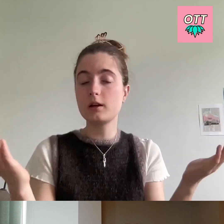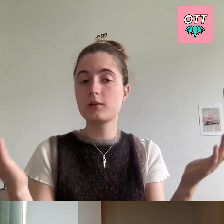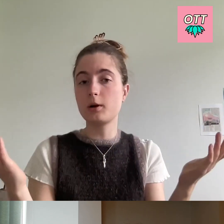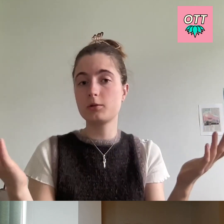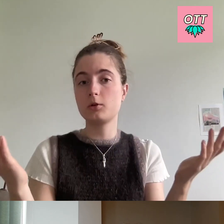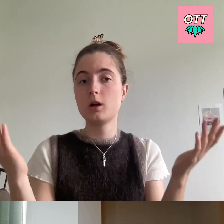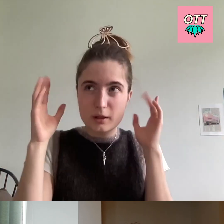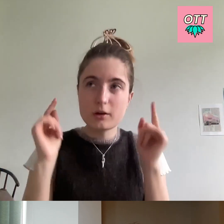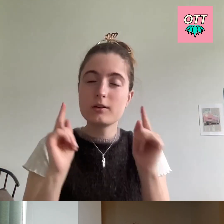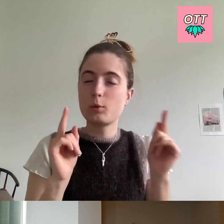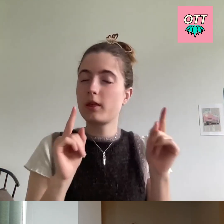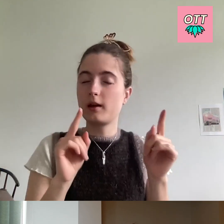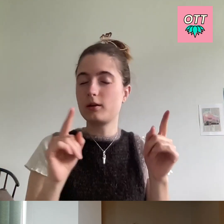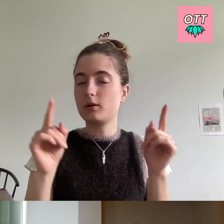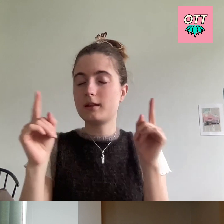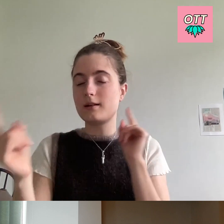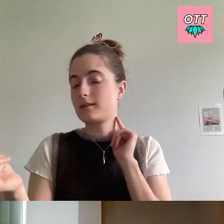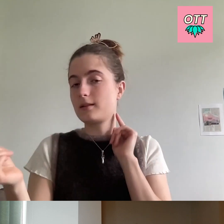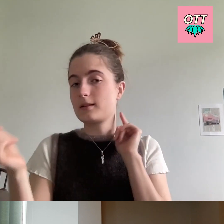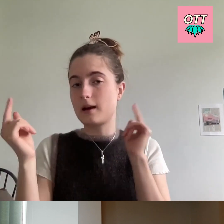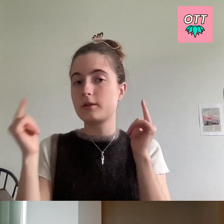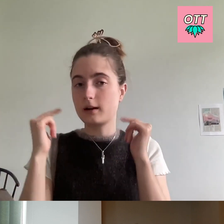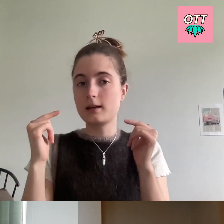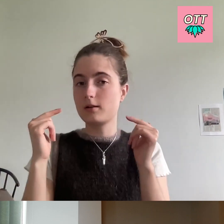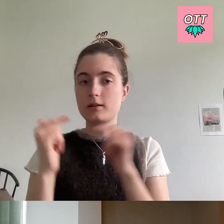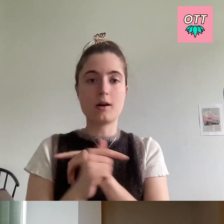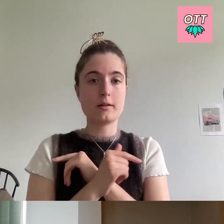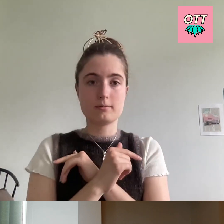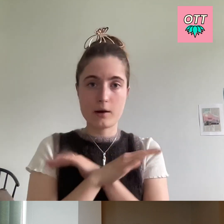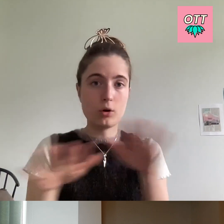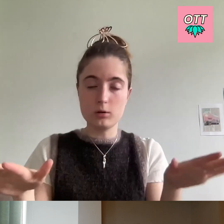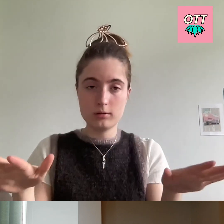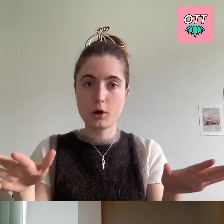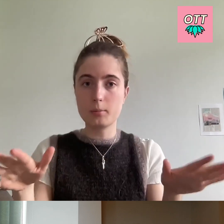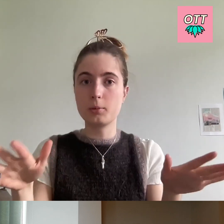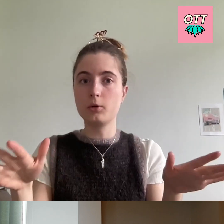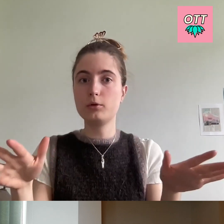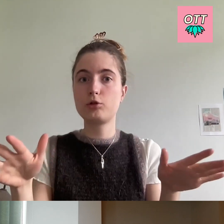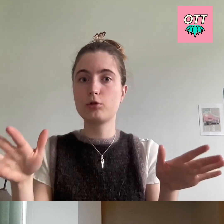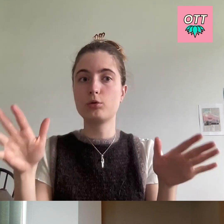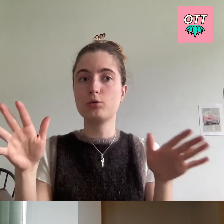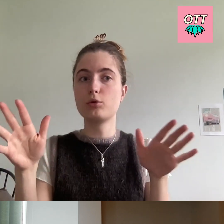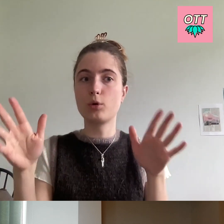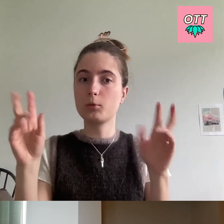is possible. There is one thing, though, and that is that the sound that I hear is not at all comparable to normal